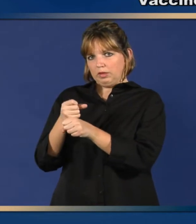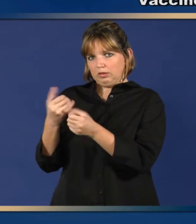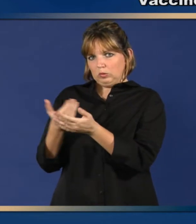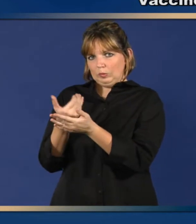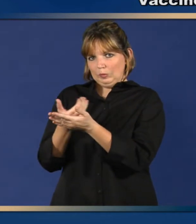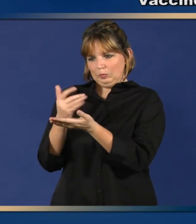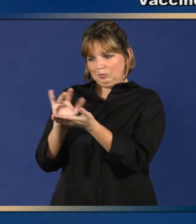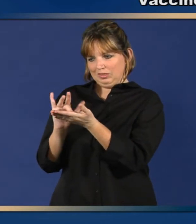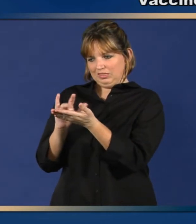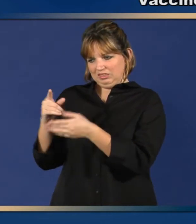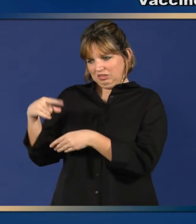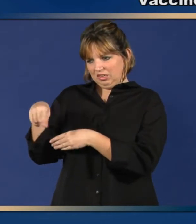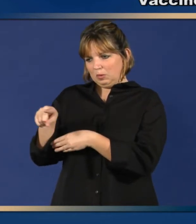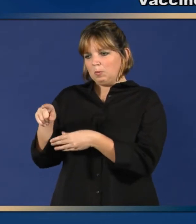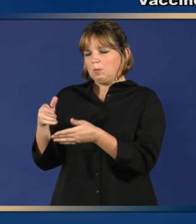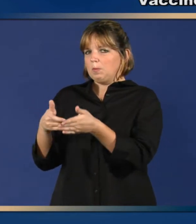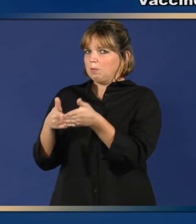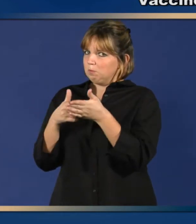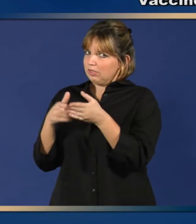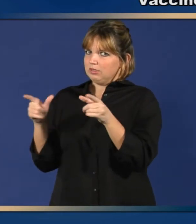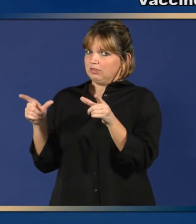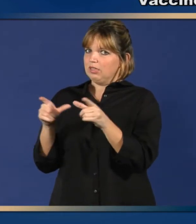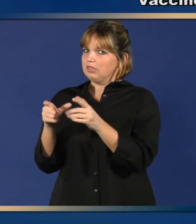how vaccines are made.